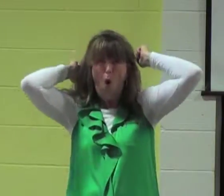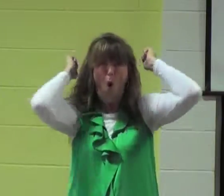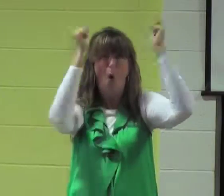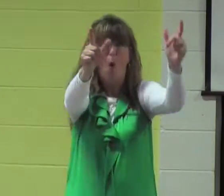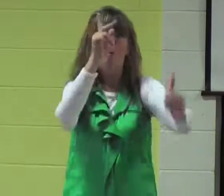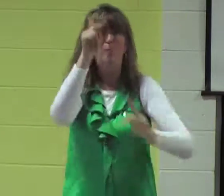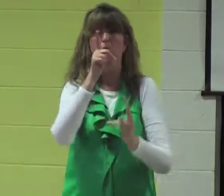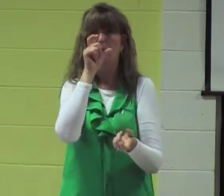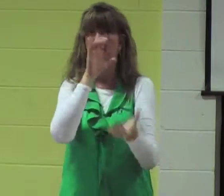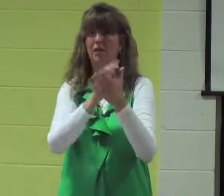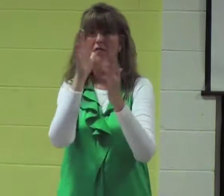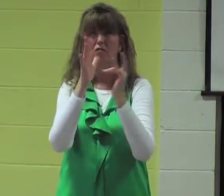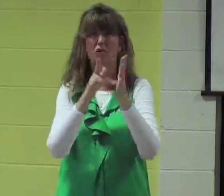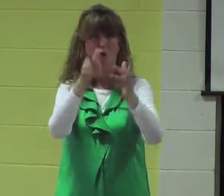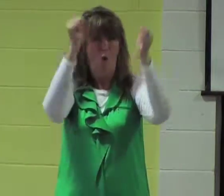of innumerable senators